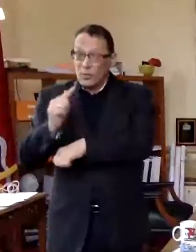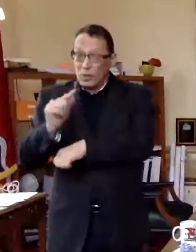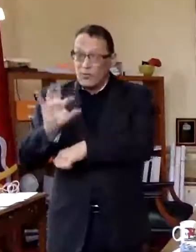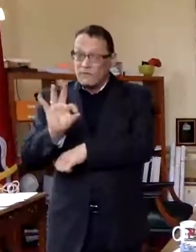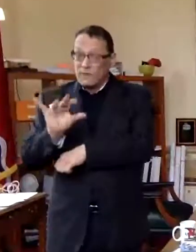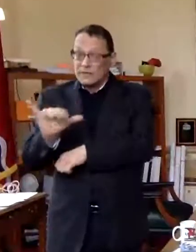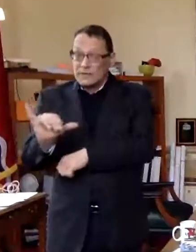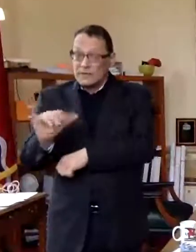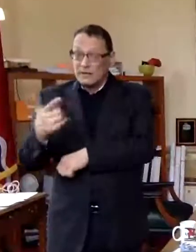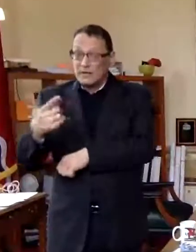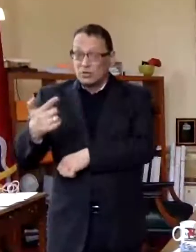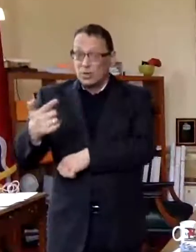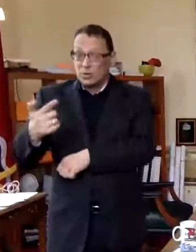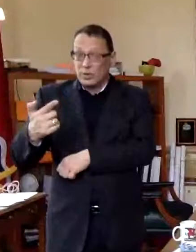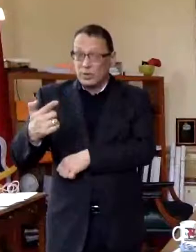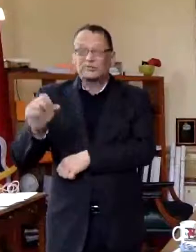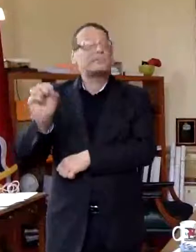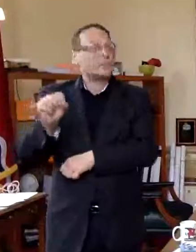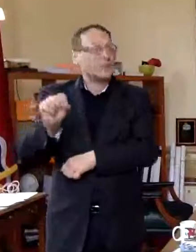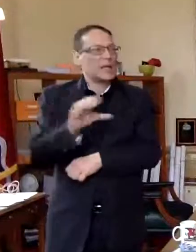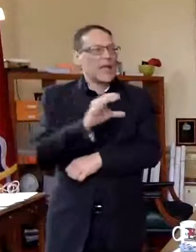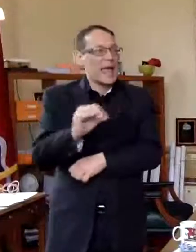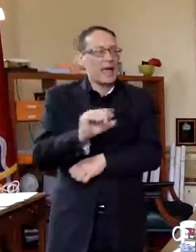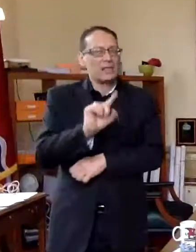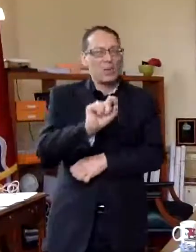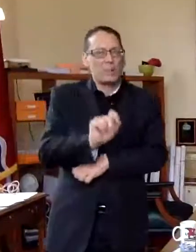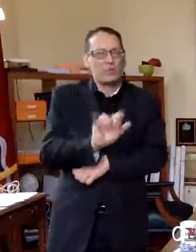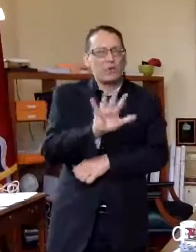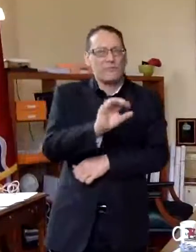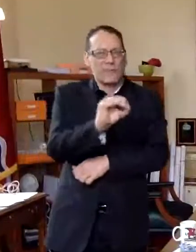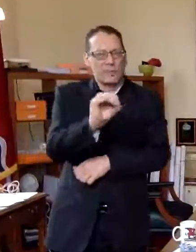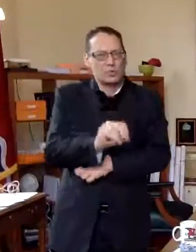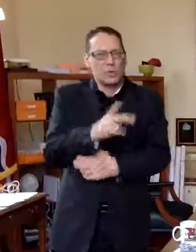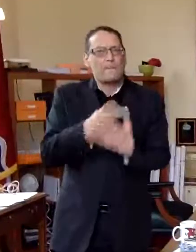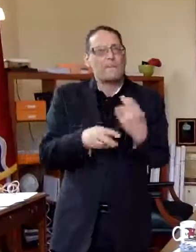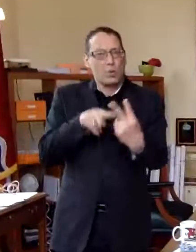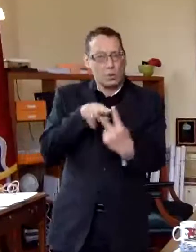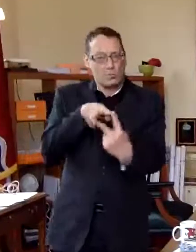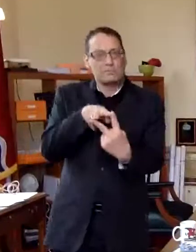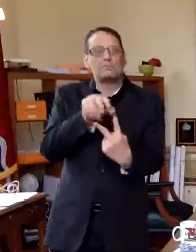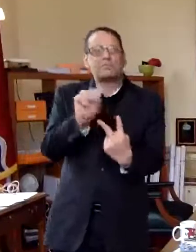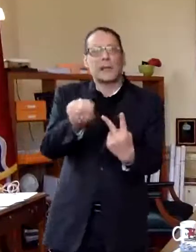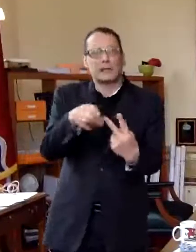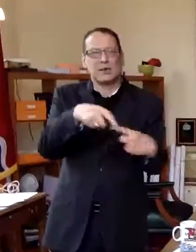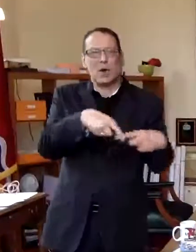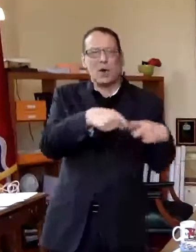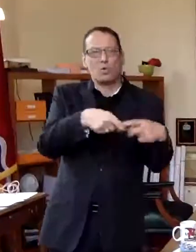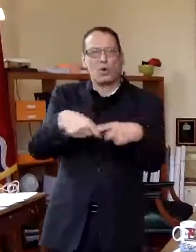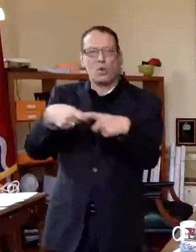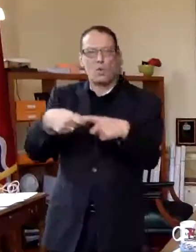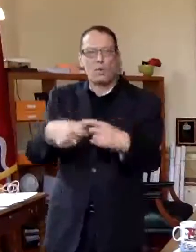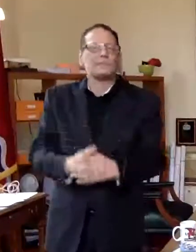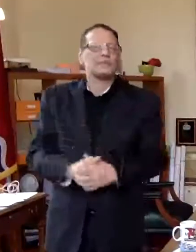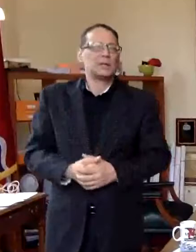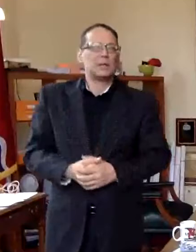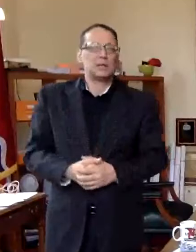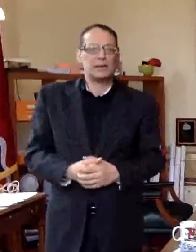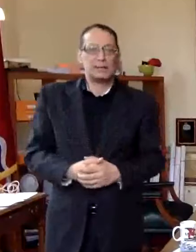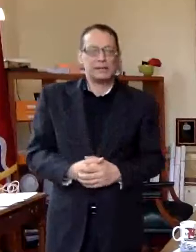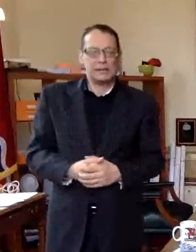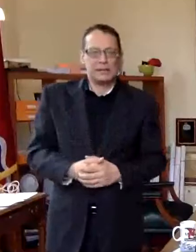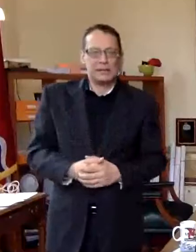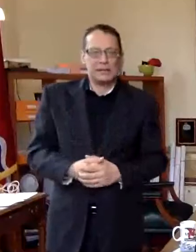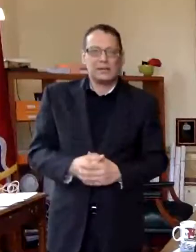21 for city employees and the one and a half percent and the one yeah okay yes so on hold so on